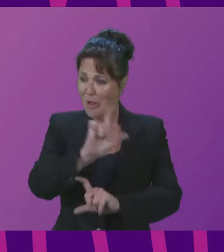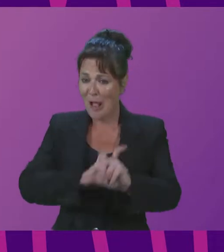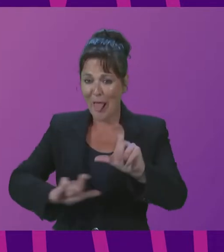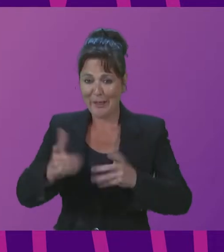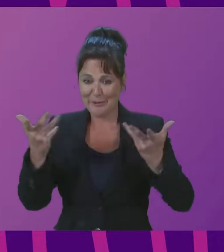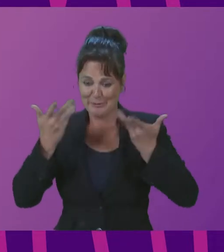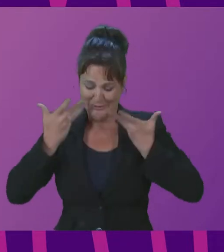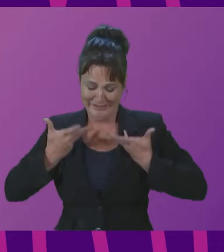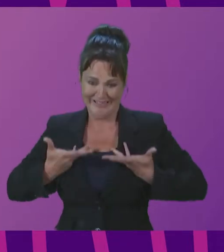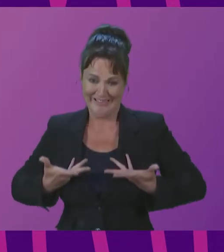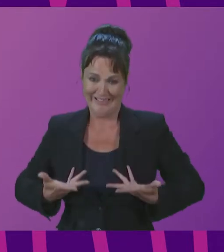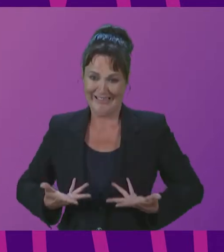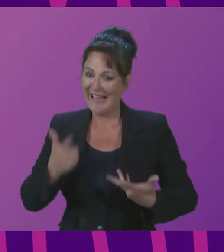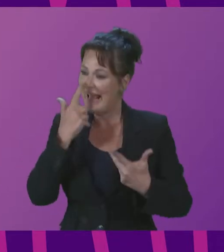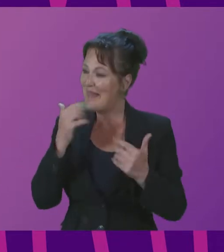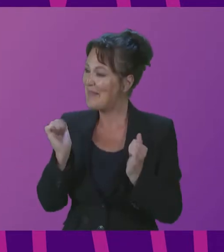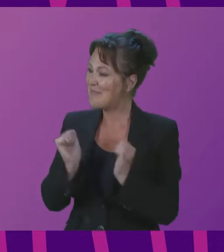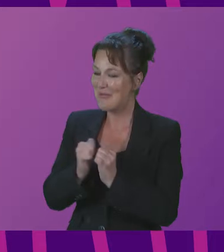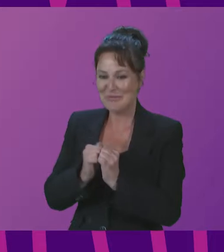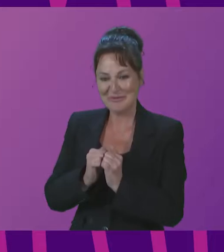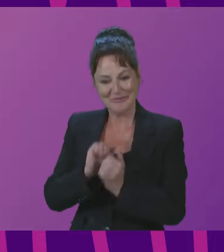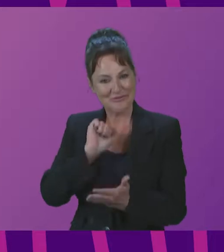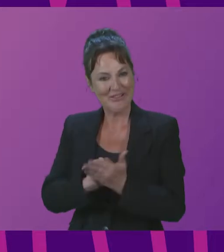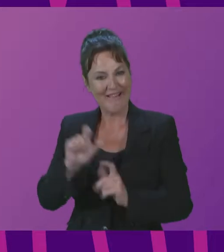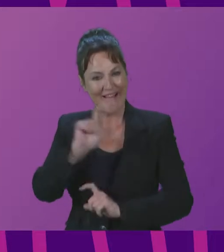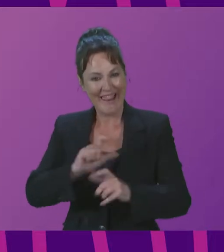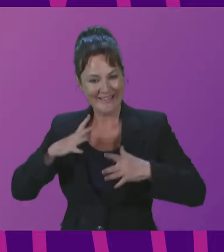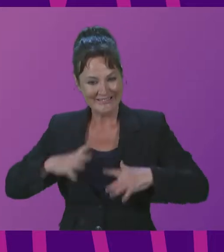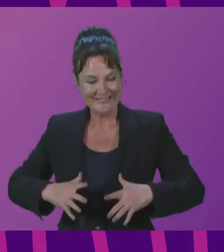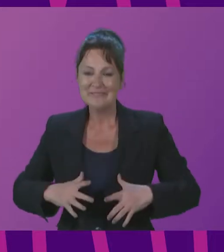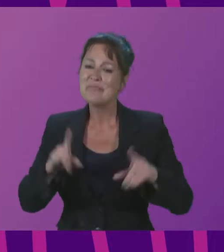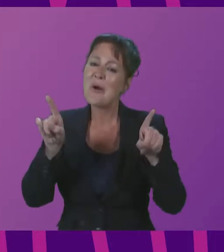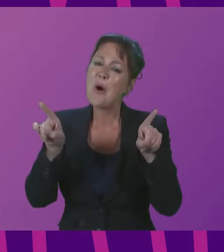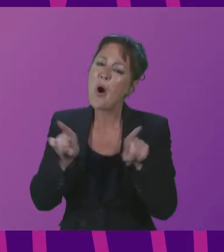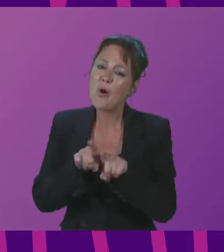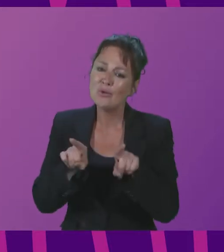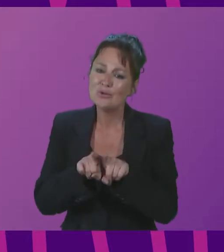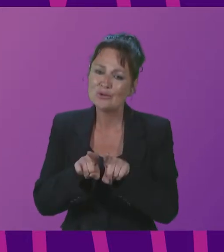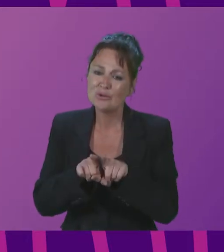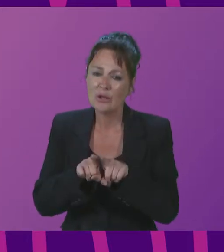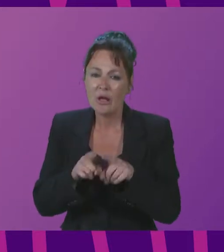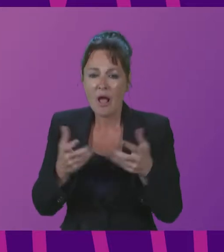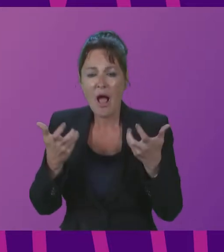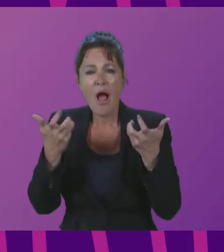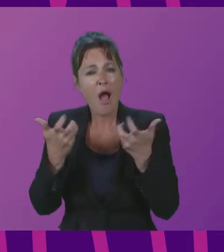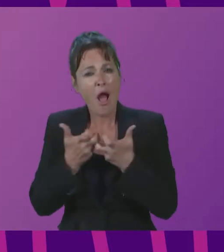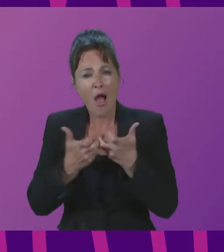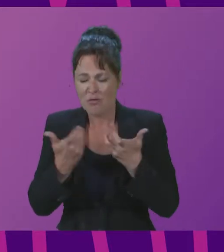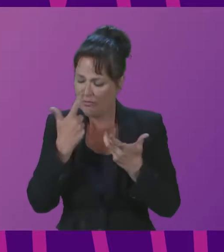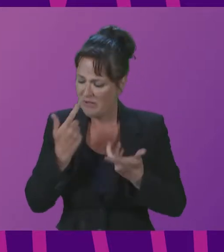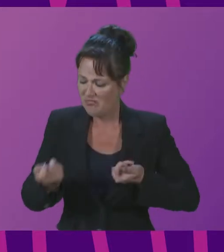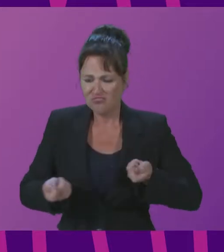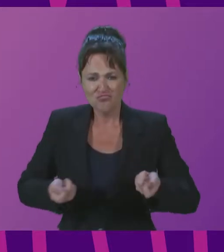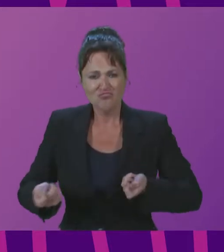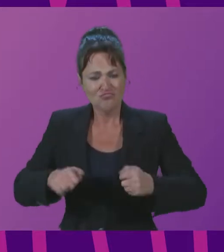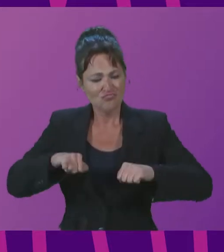are wearing today and the appropriateness of them but for the wonderful way in which you have deftly chaired this